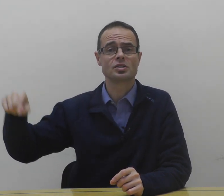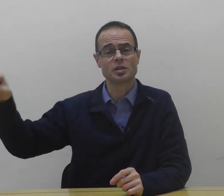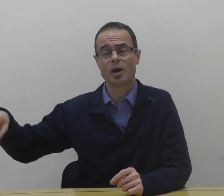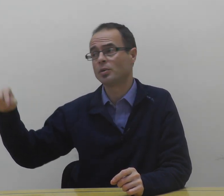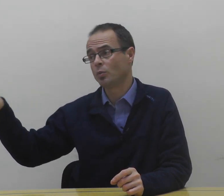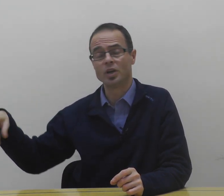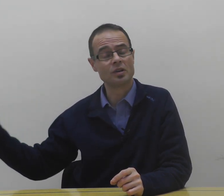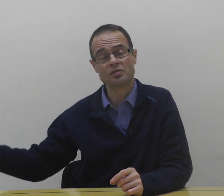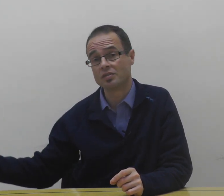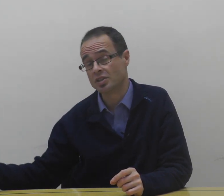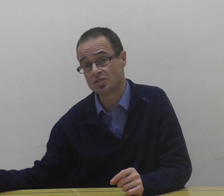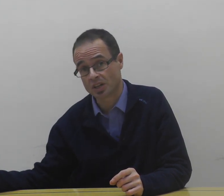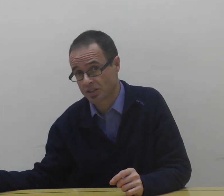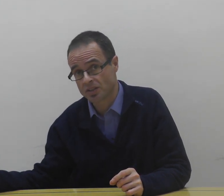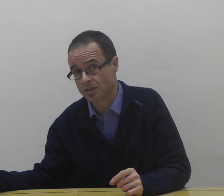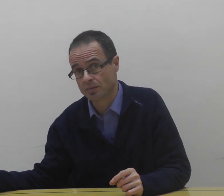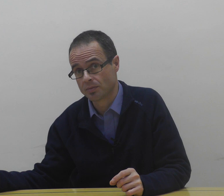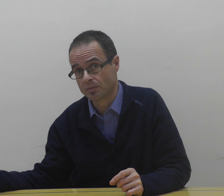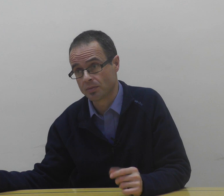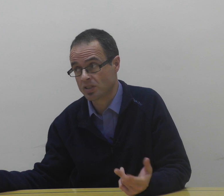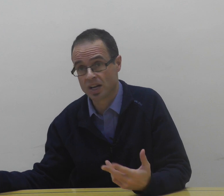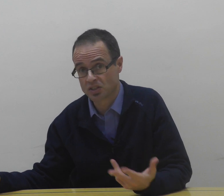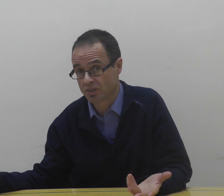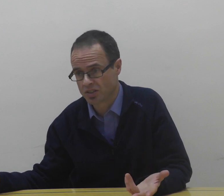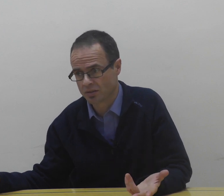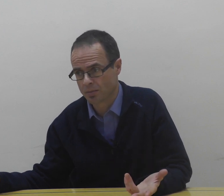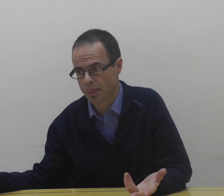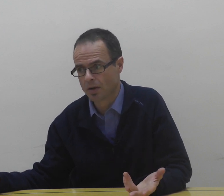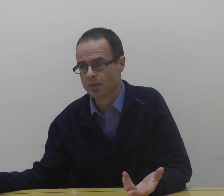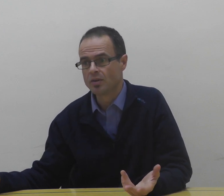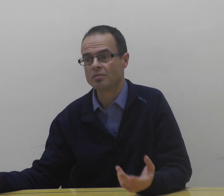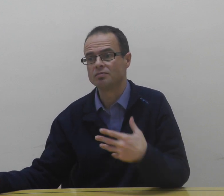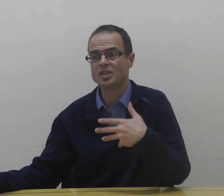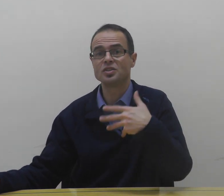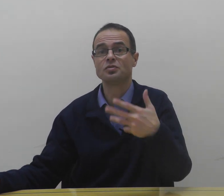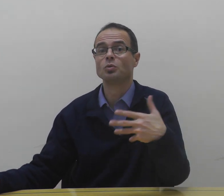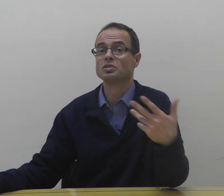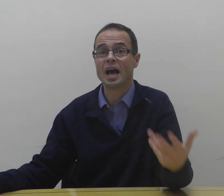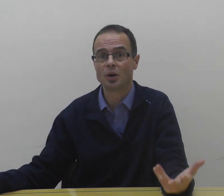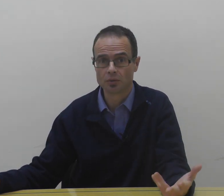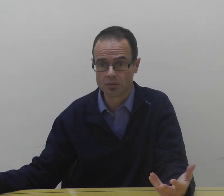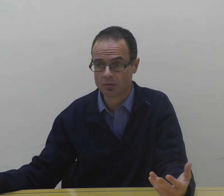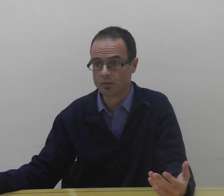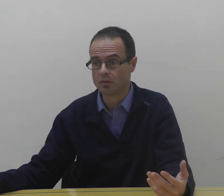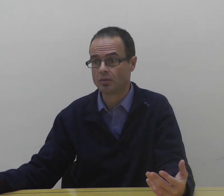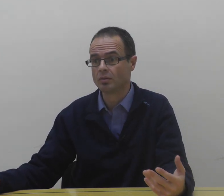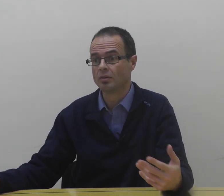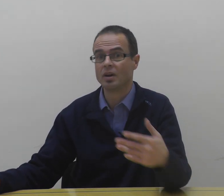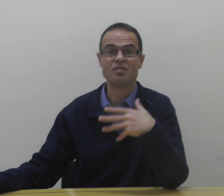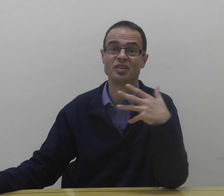sleep apnea when you're in your 50s and 60s. It stands to reason. Faces fall down. Everything